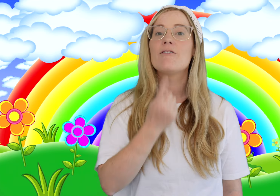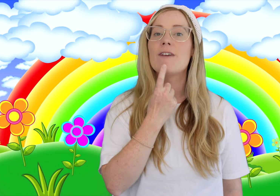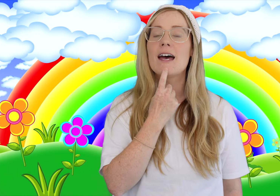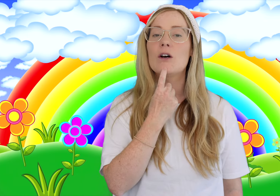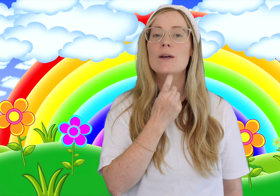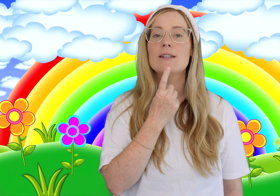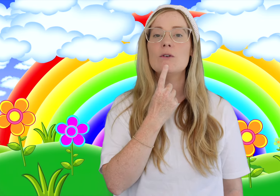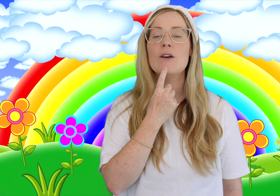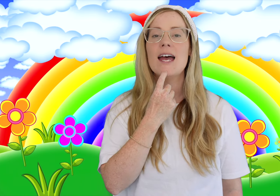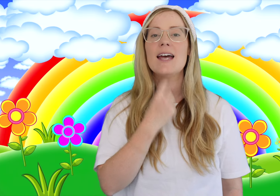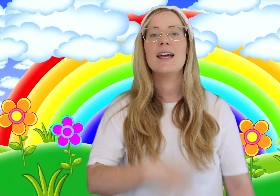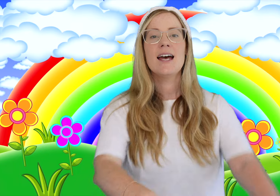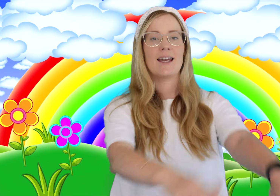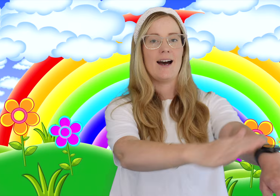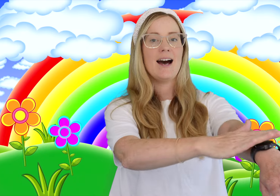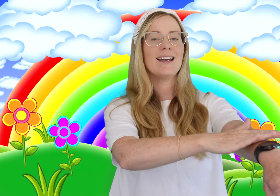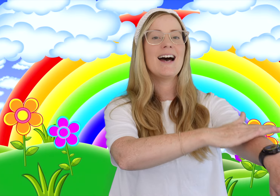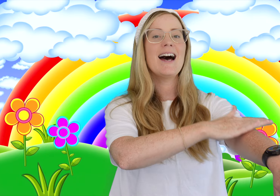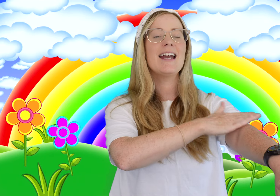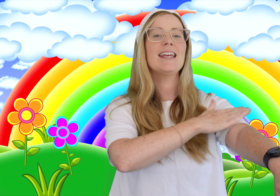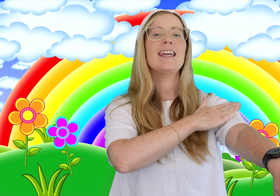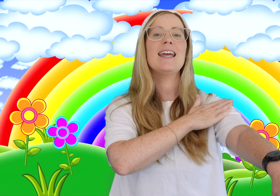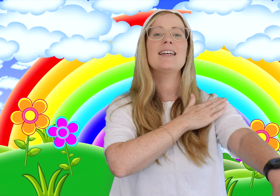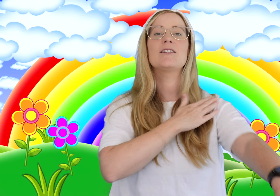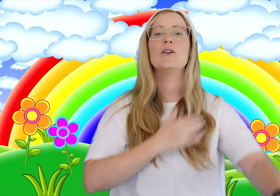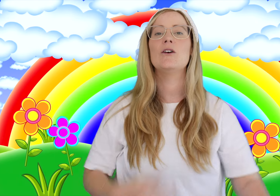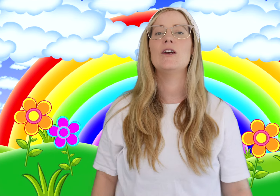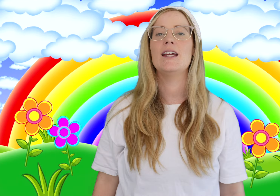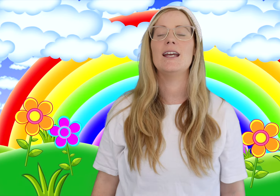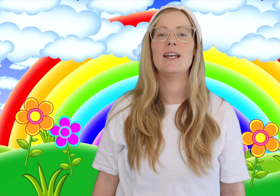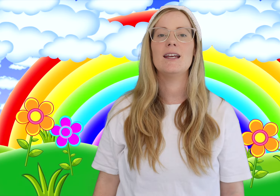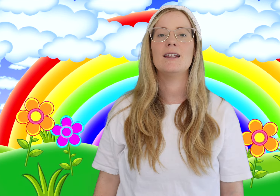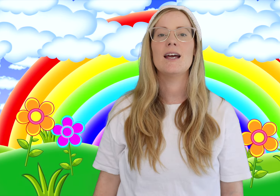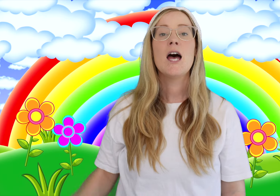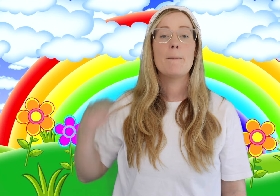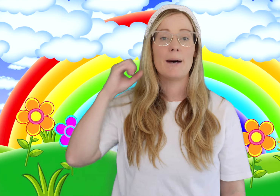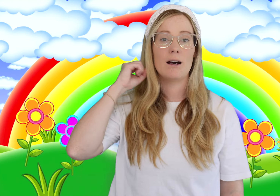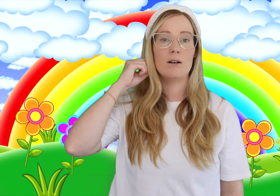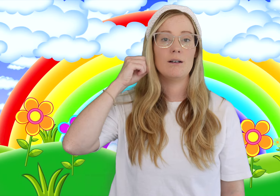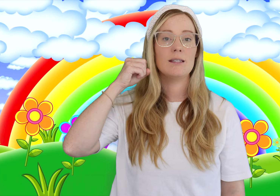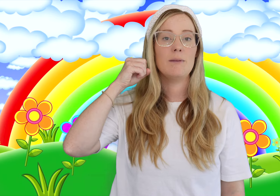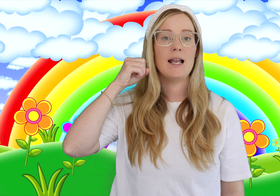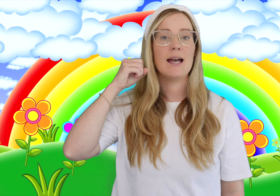Fado is red. Kakariki is green. Pango Pango is black.